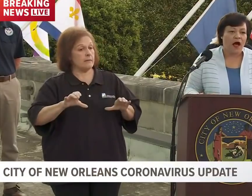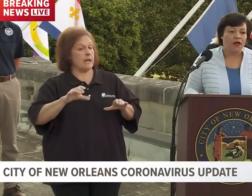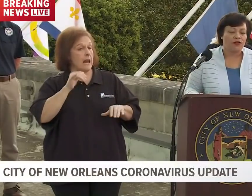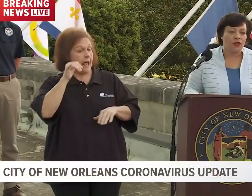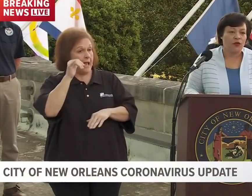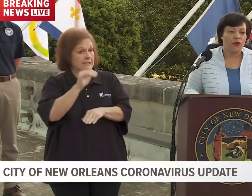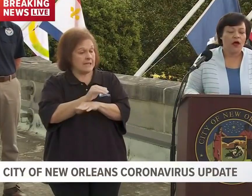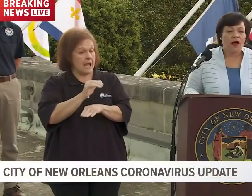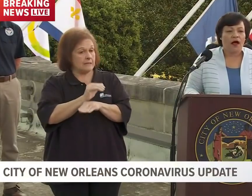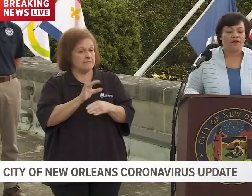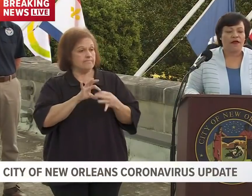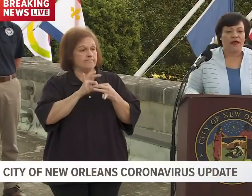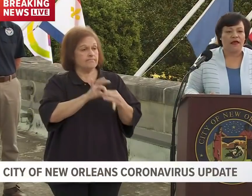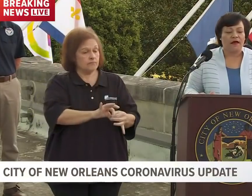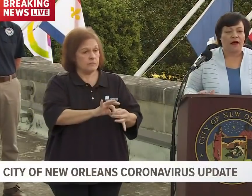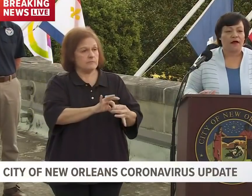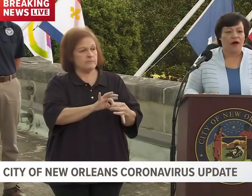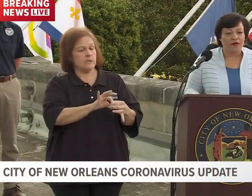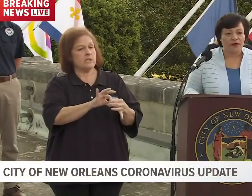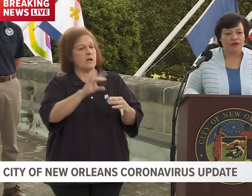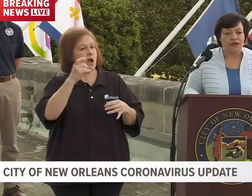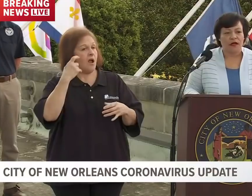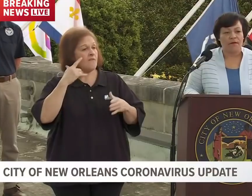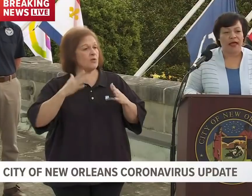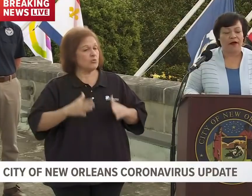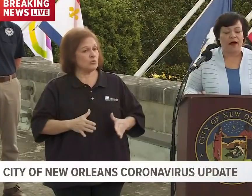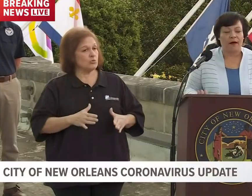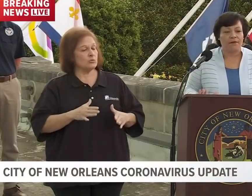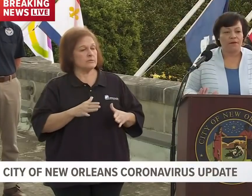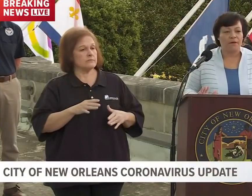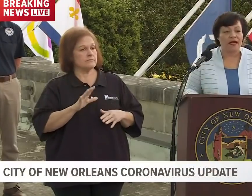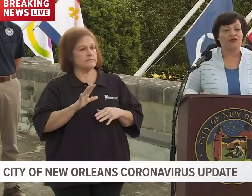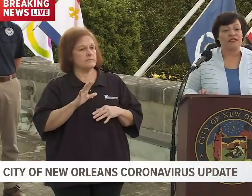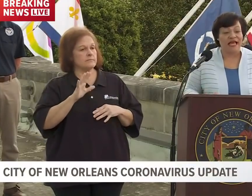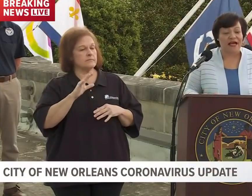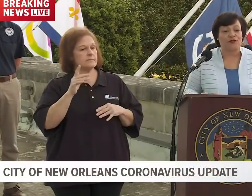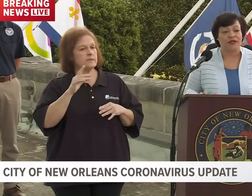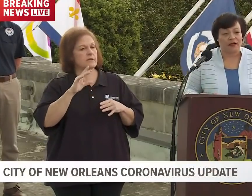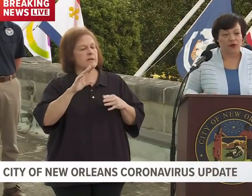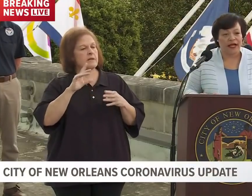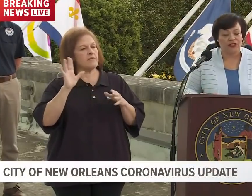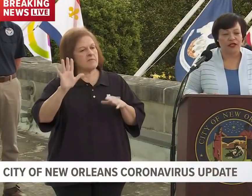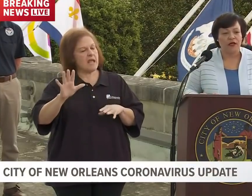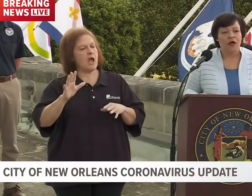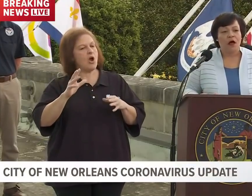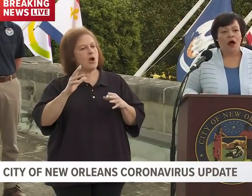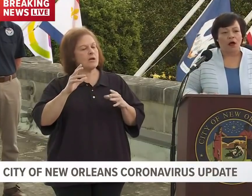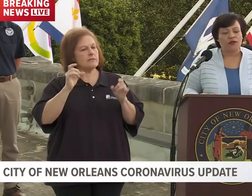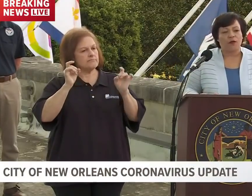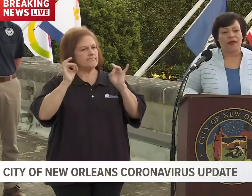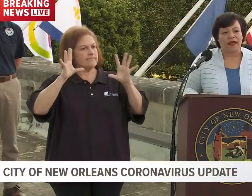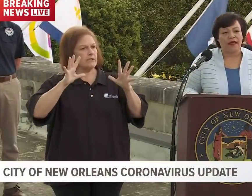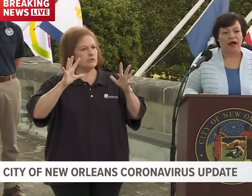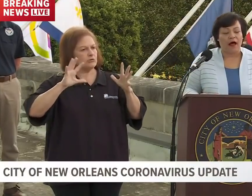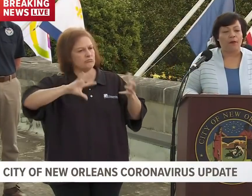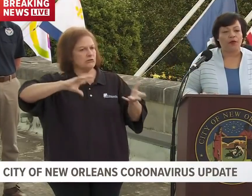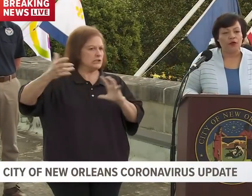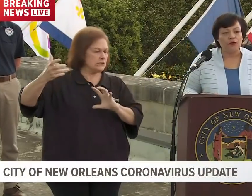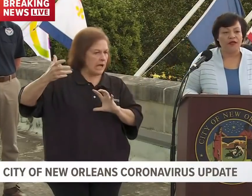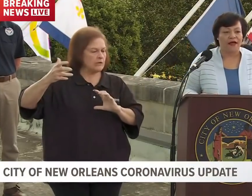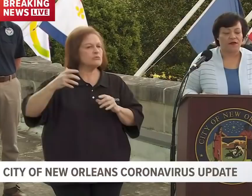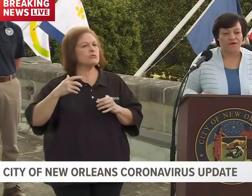to the governor's major disaster declaration also being